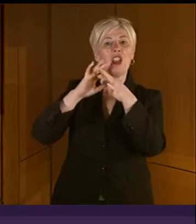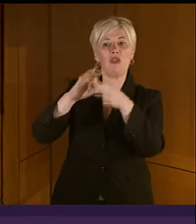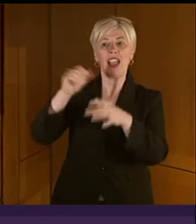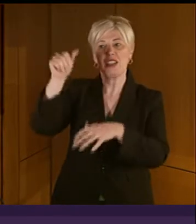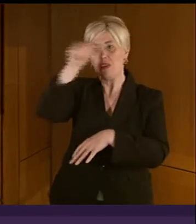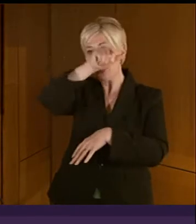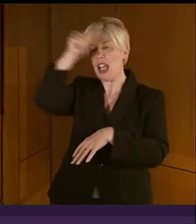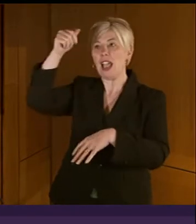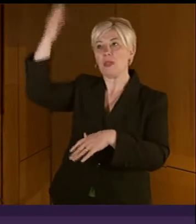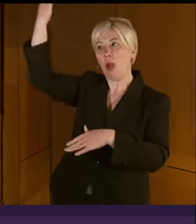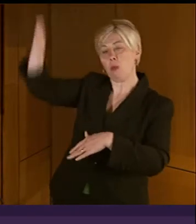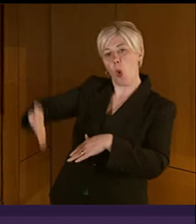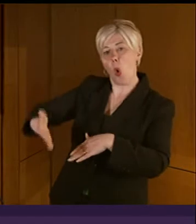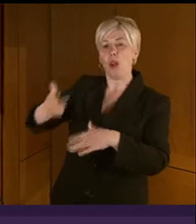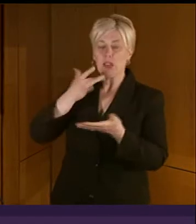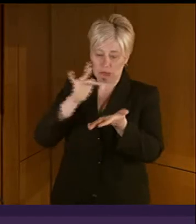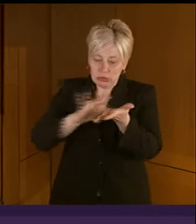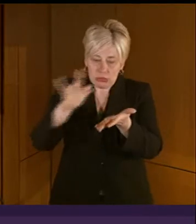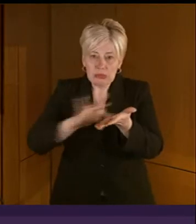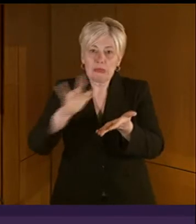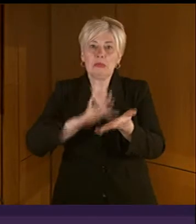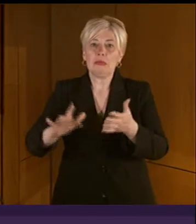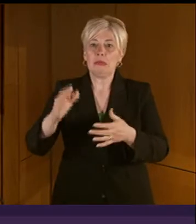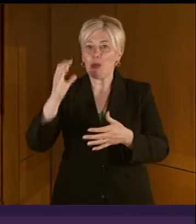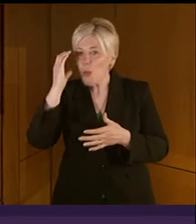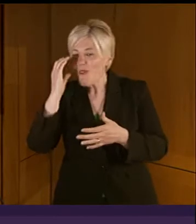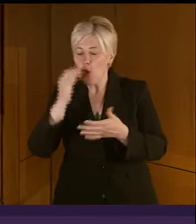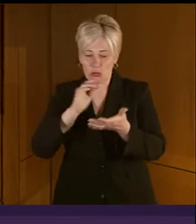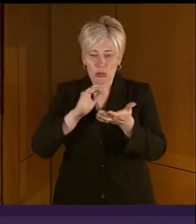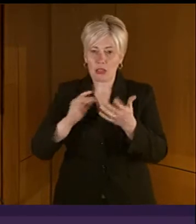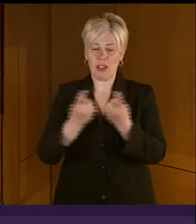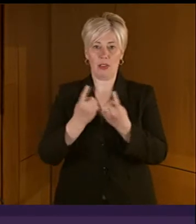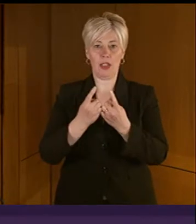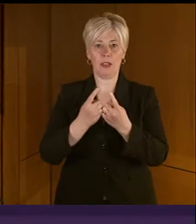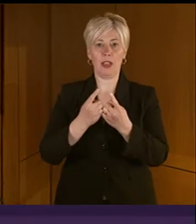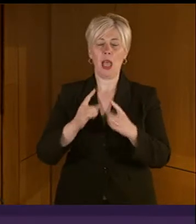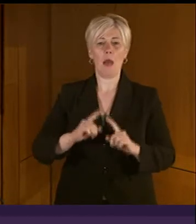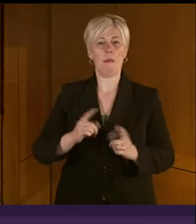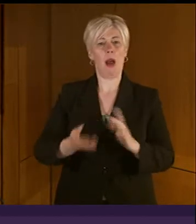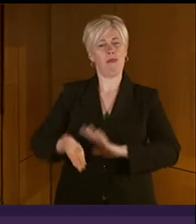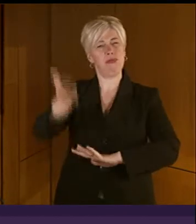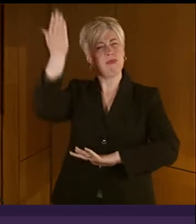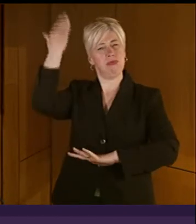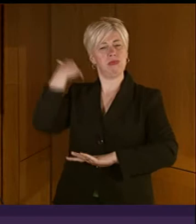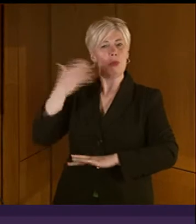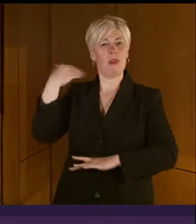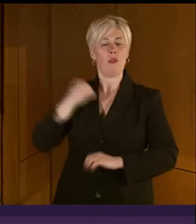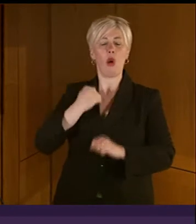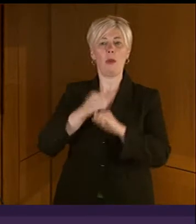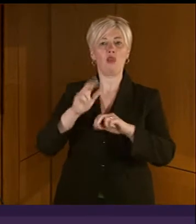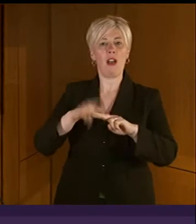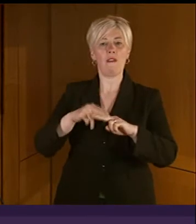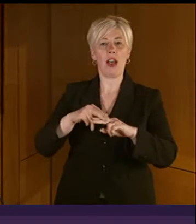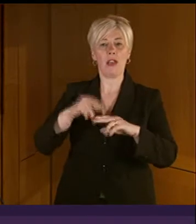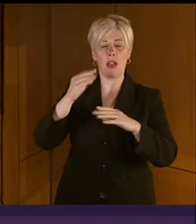and iPads. Yet is there really such a difference between the morning prayers he delivered in French and German to help his